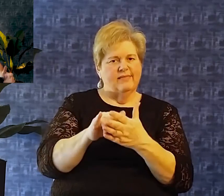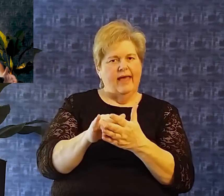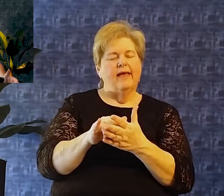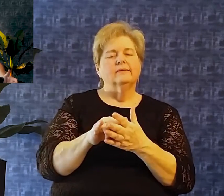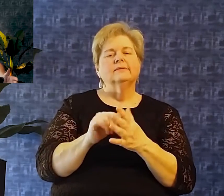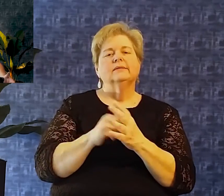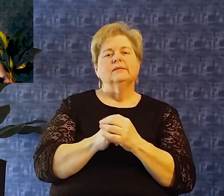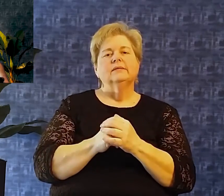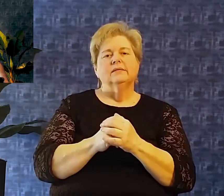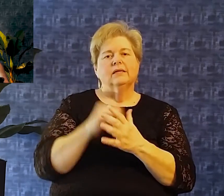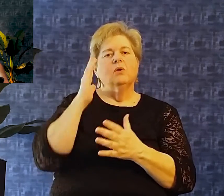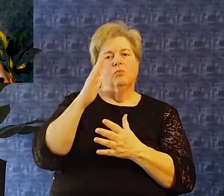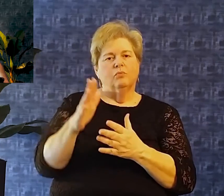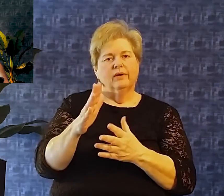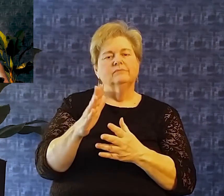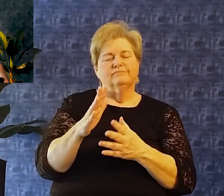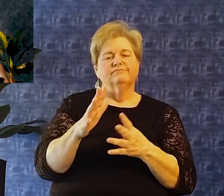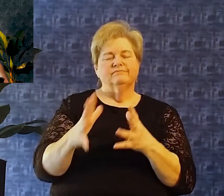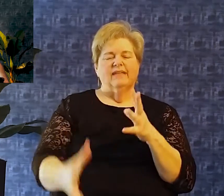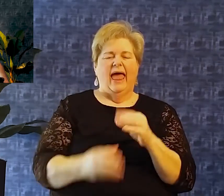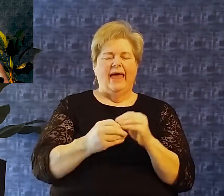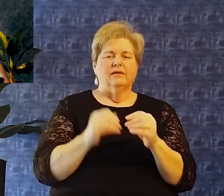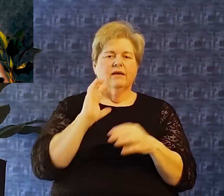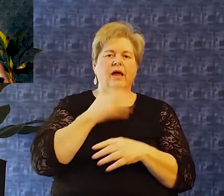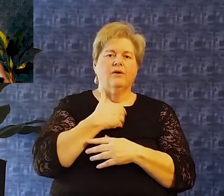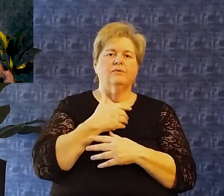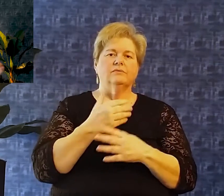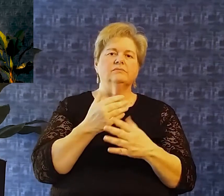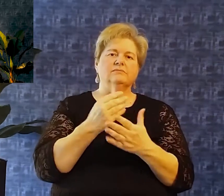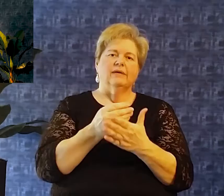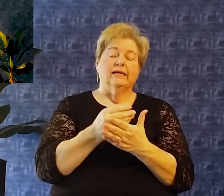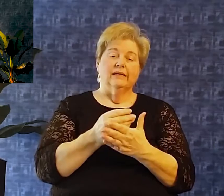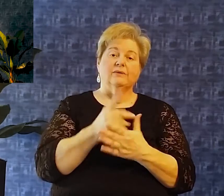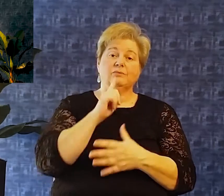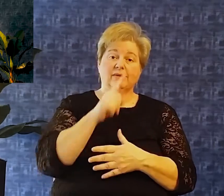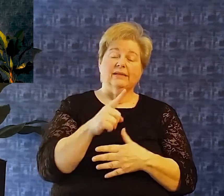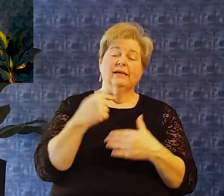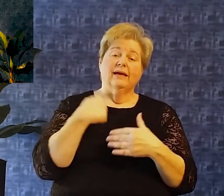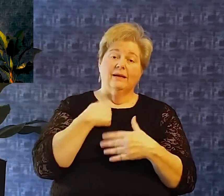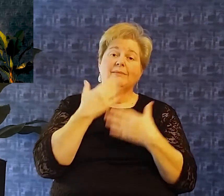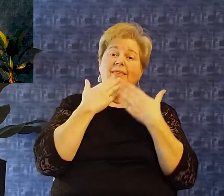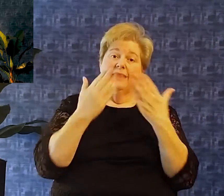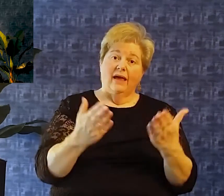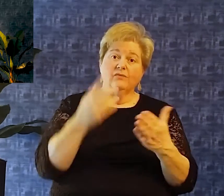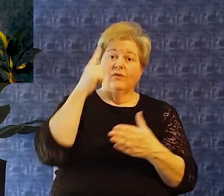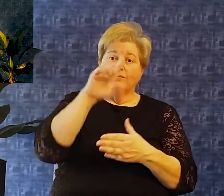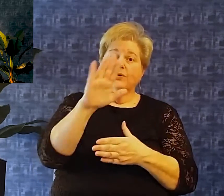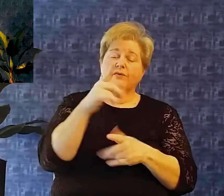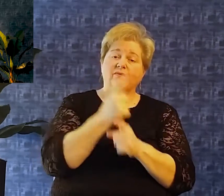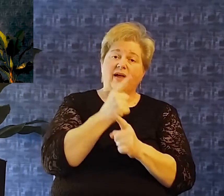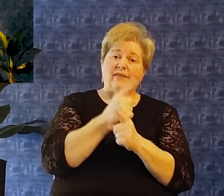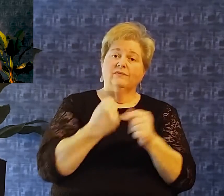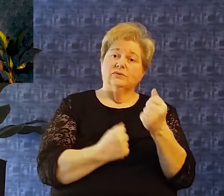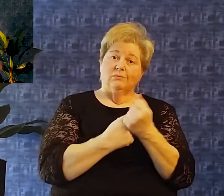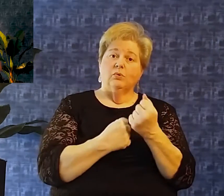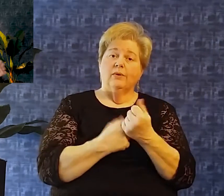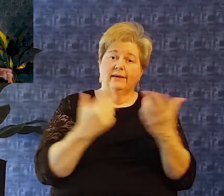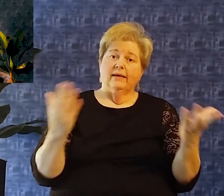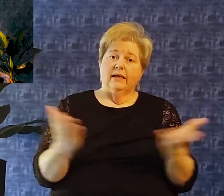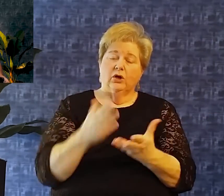so thankful for your faithful support here at at grace baptist church Look forward to studying scripture with you